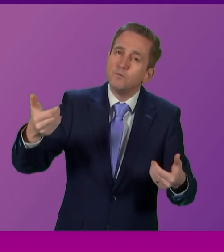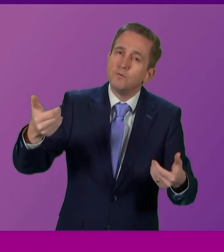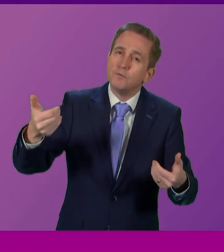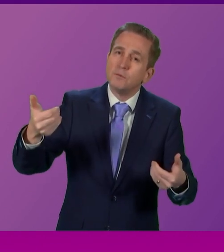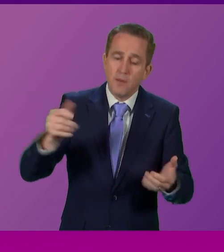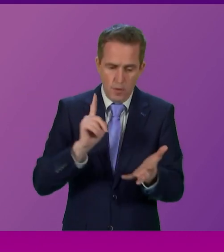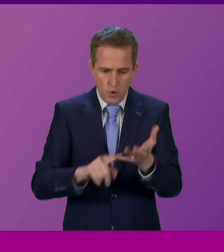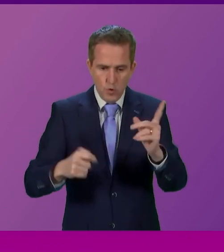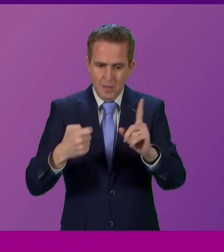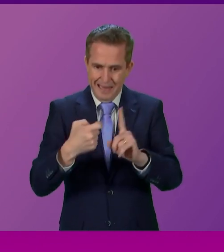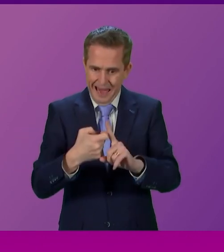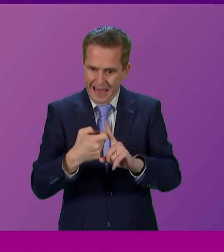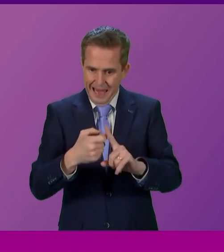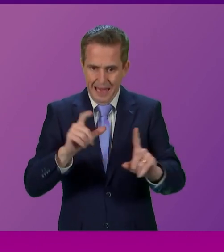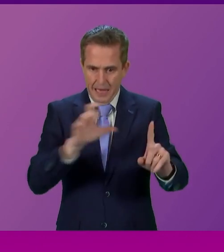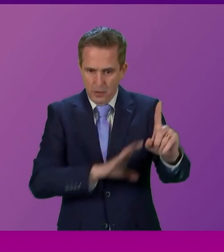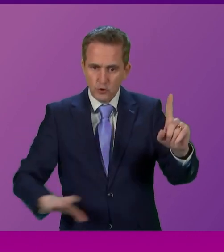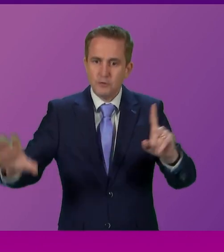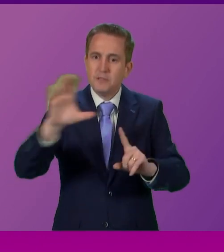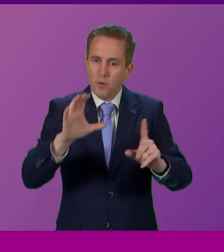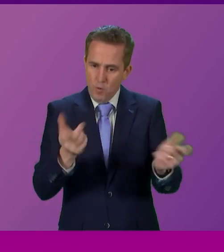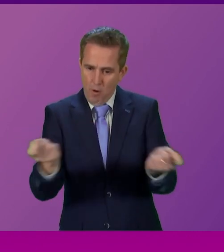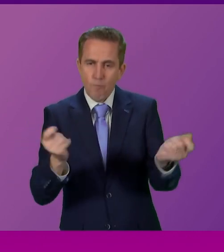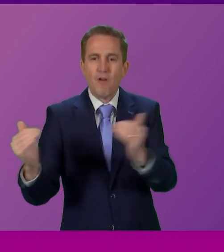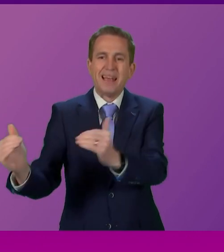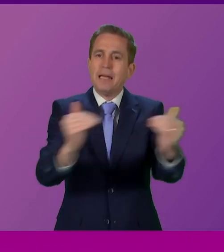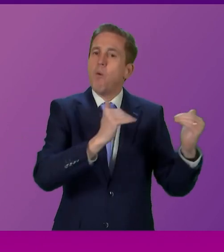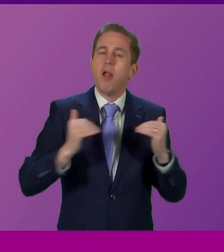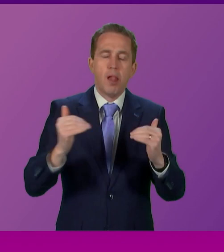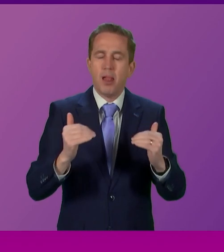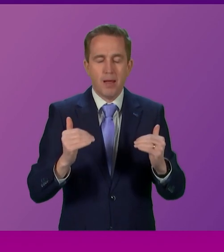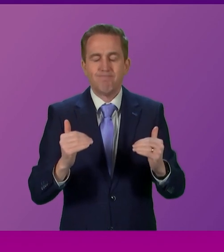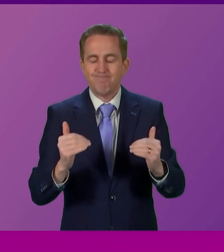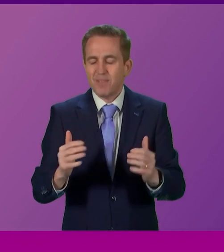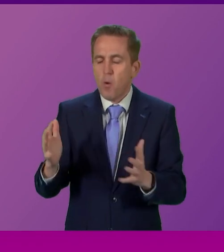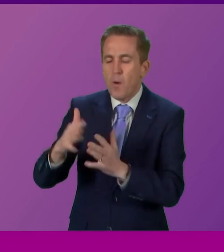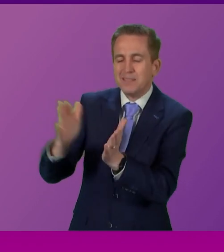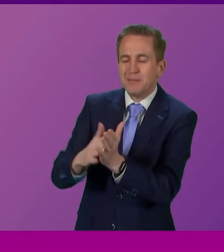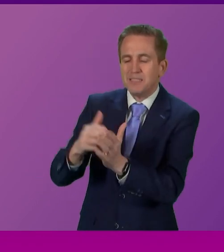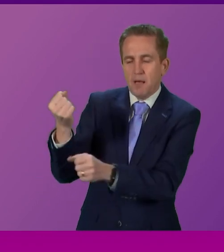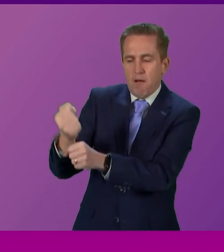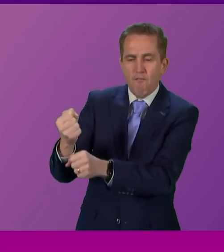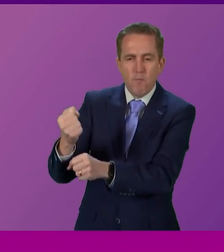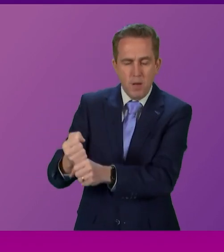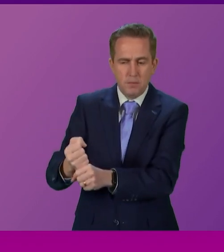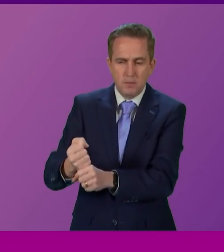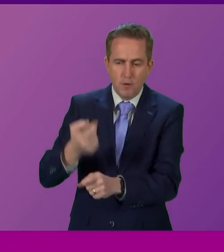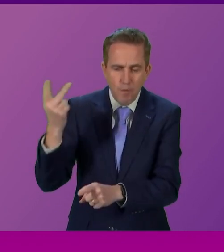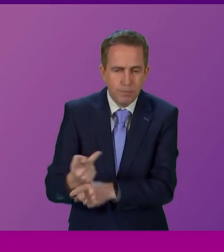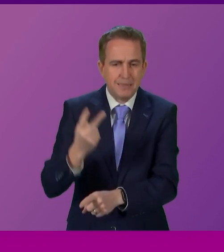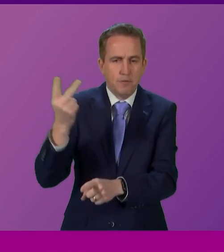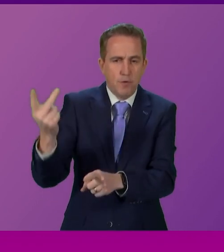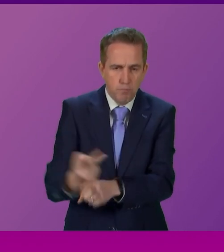operate as a partnership of equals. Instead, we have seen the Westminster Government use its Commons majority to